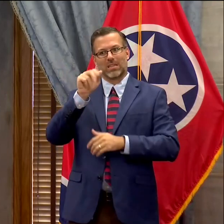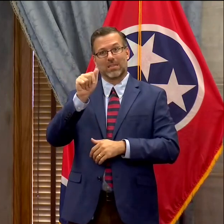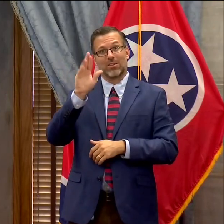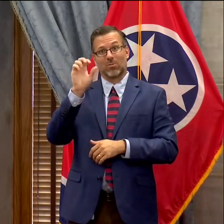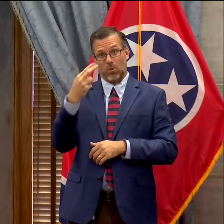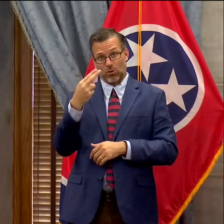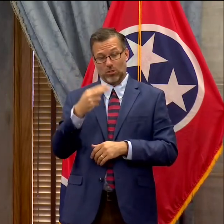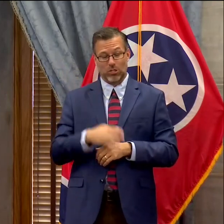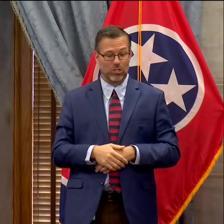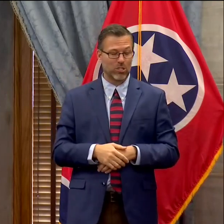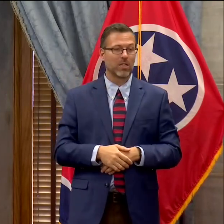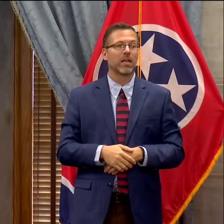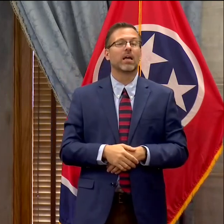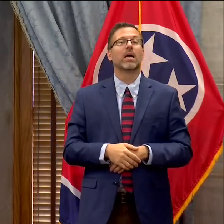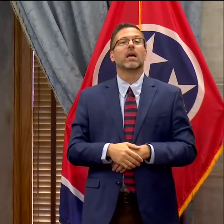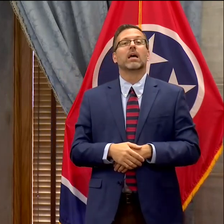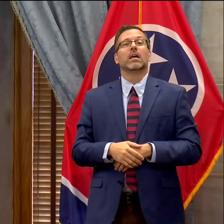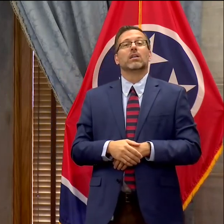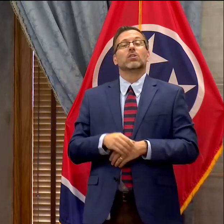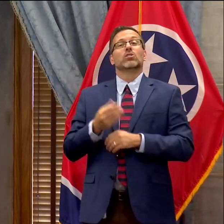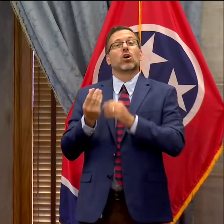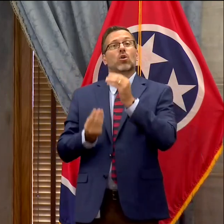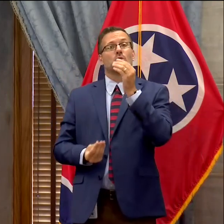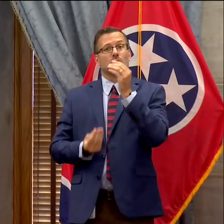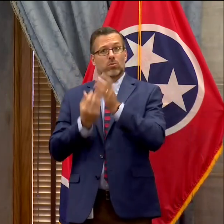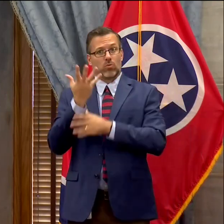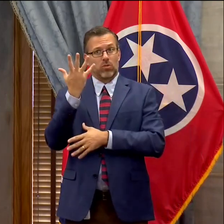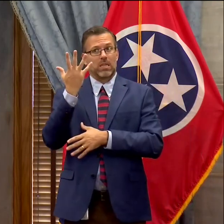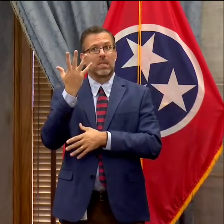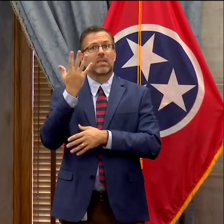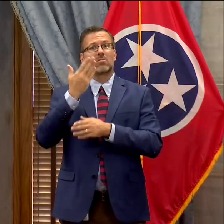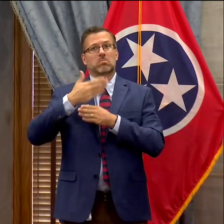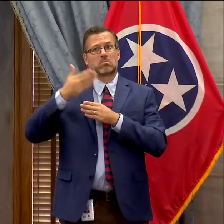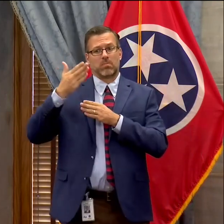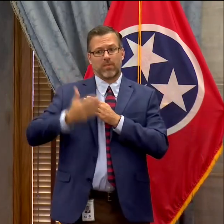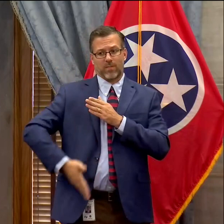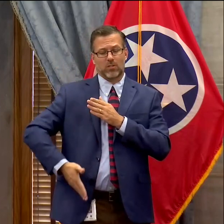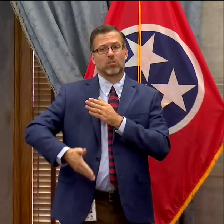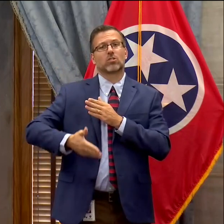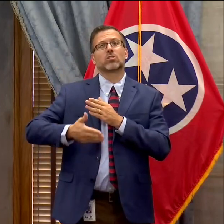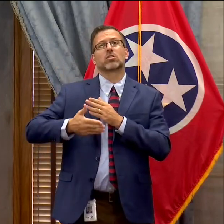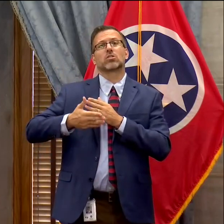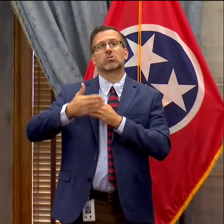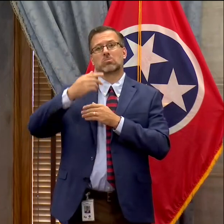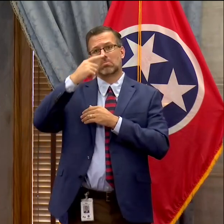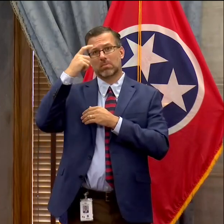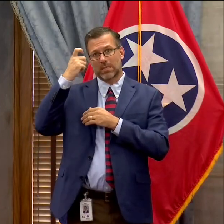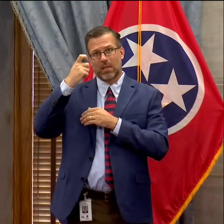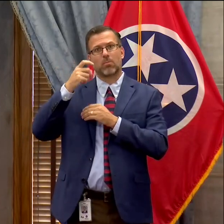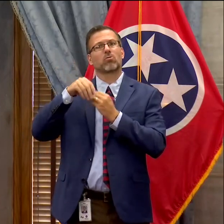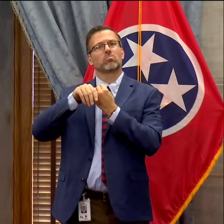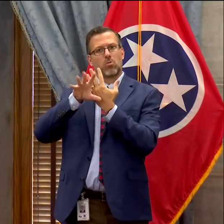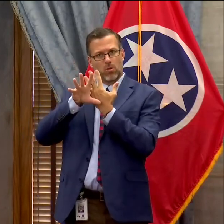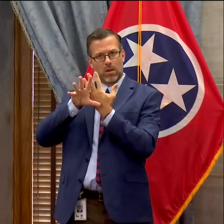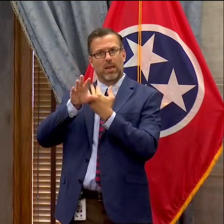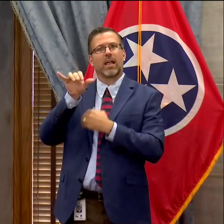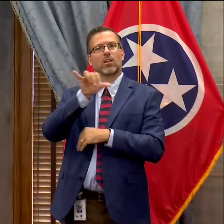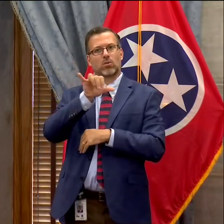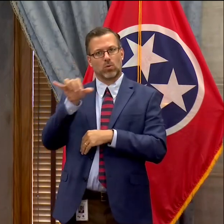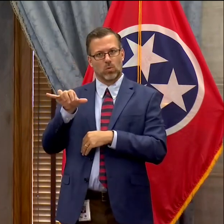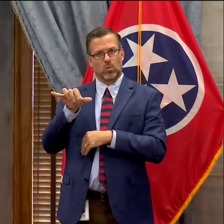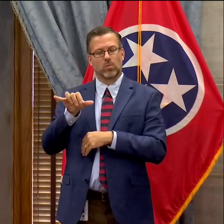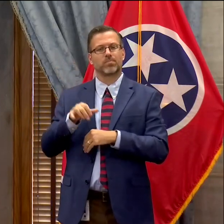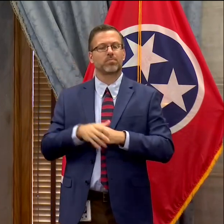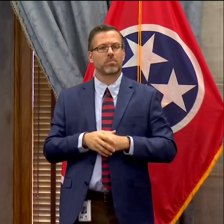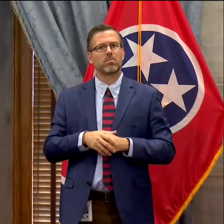Through that transition, the spring semester and summer terms, have continued to consistently put student interests first in